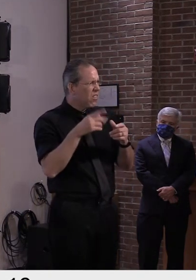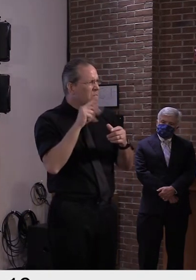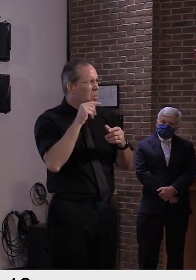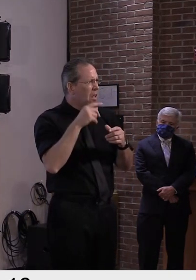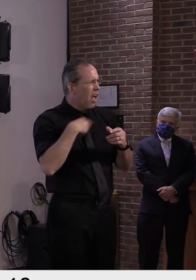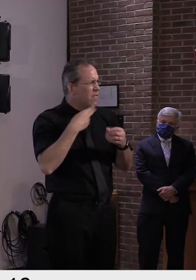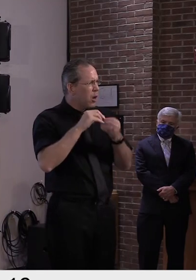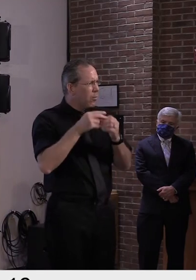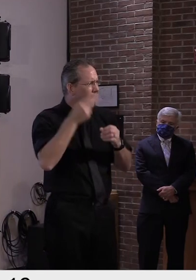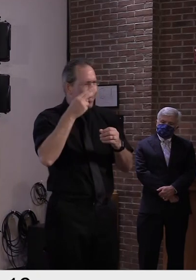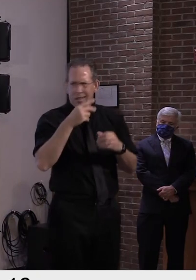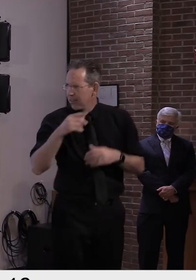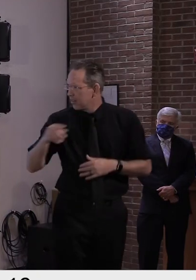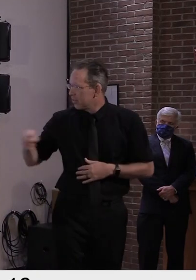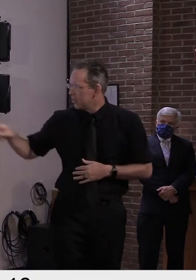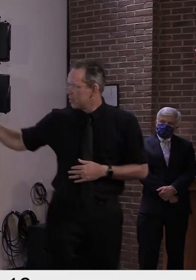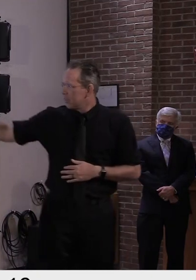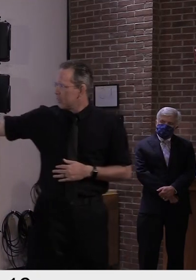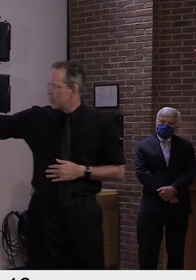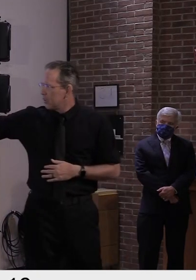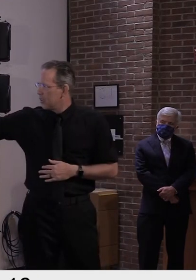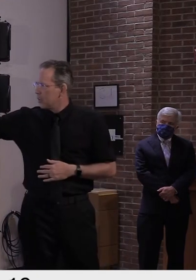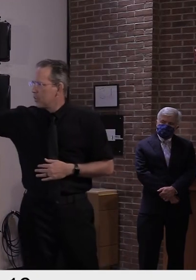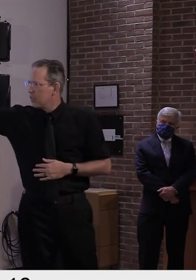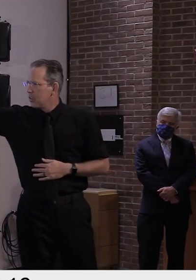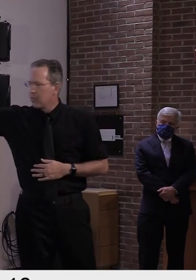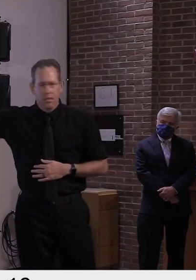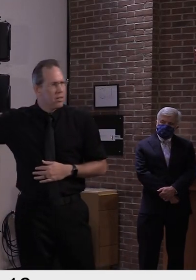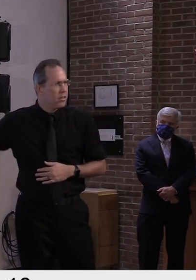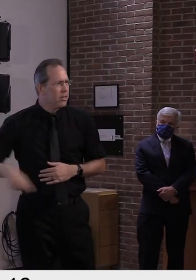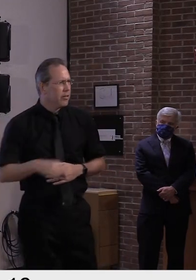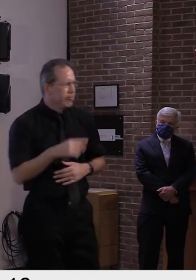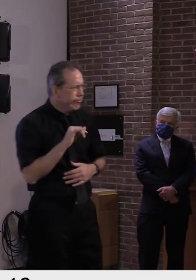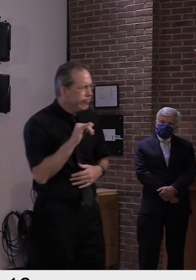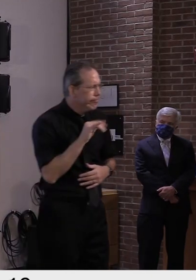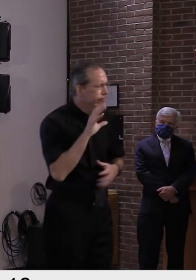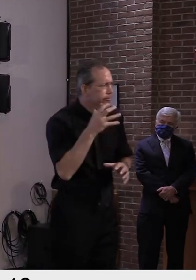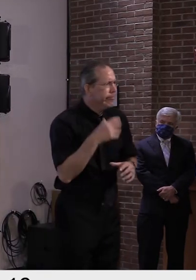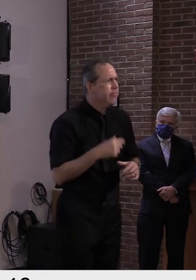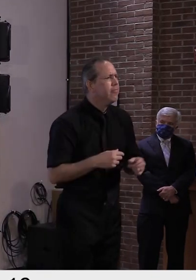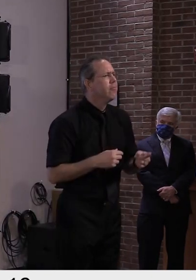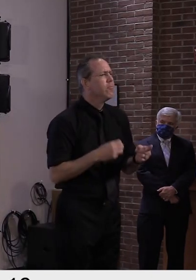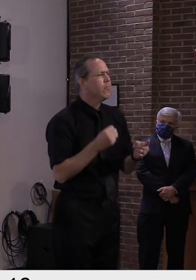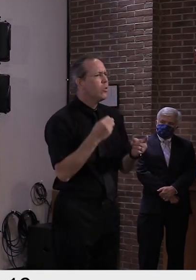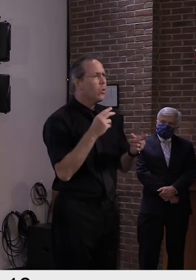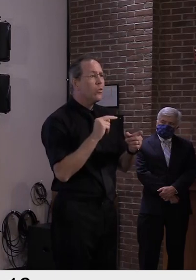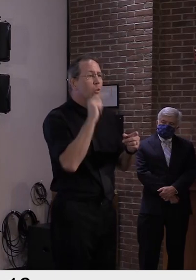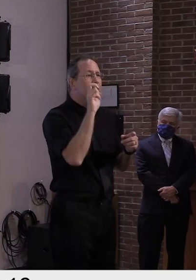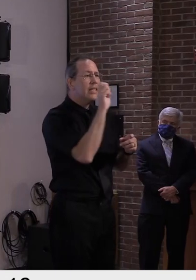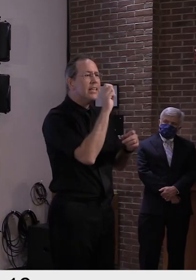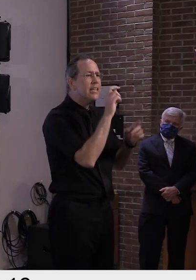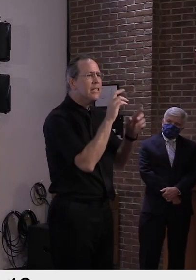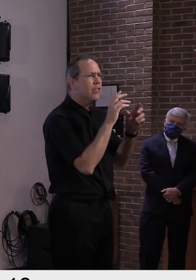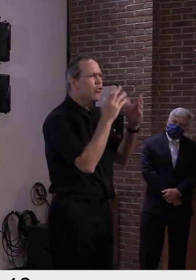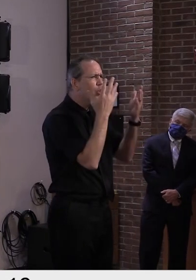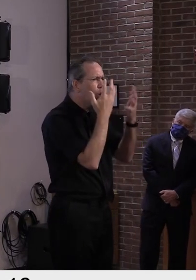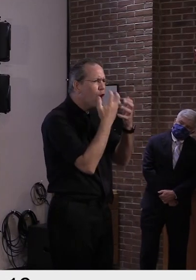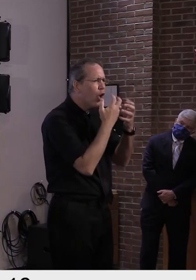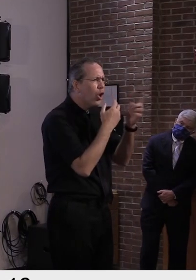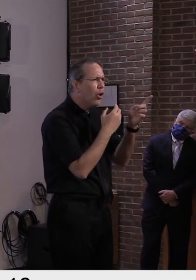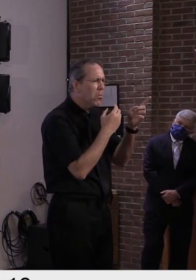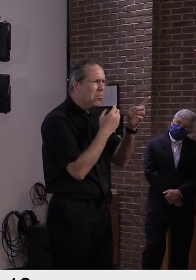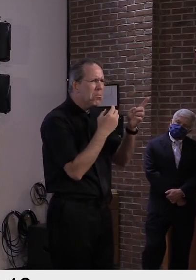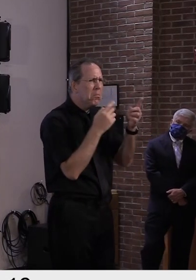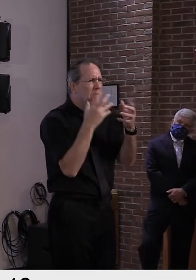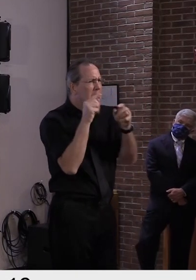the Northeast kingdom show up as the darker blue? Yeah. So good questions, uh, Lisa. So we wanted to make sure that Vermonters were at least aware